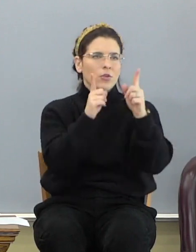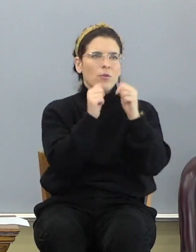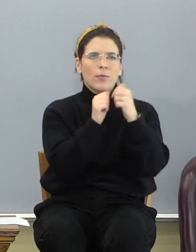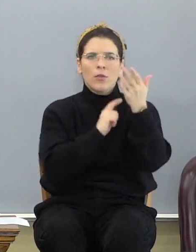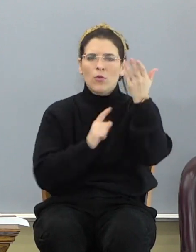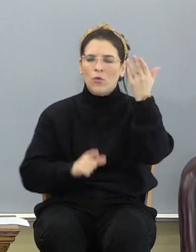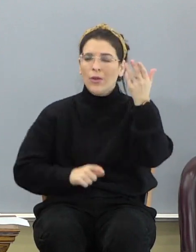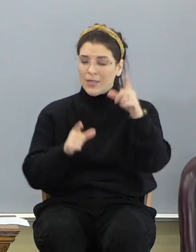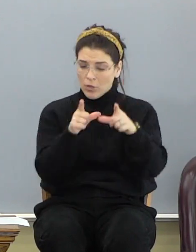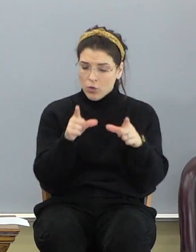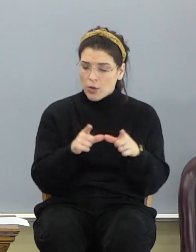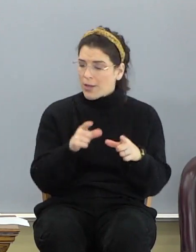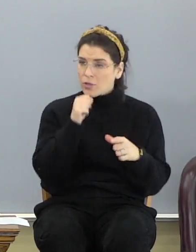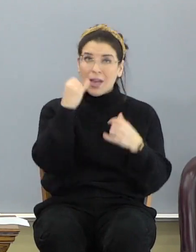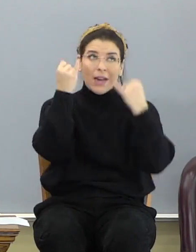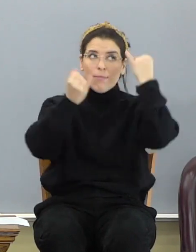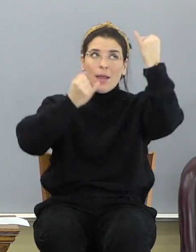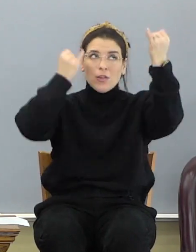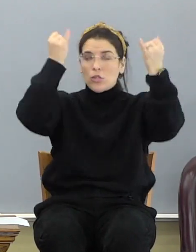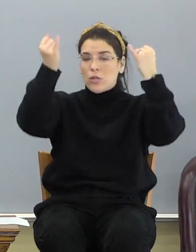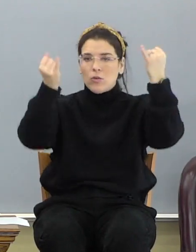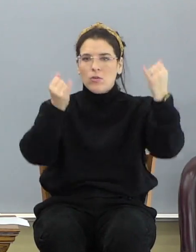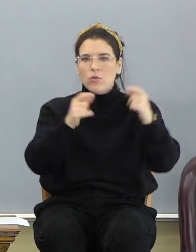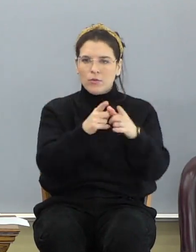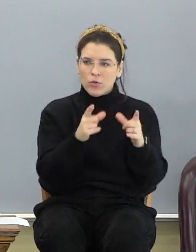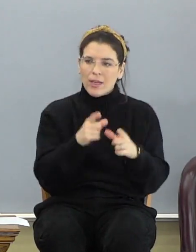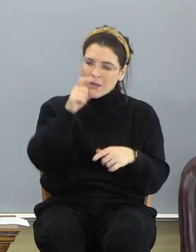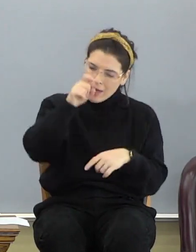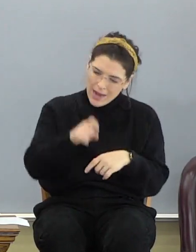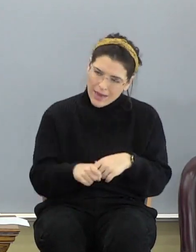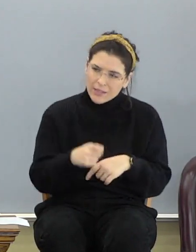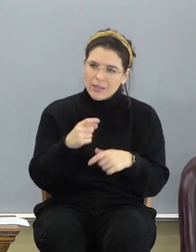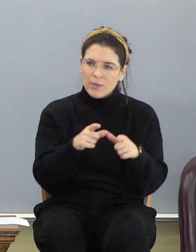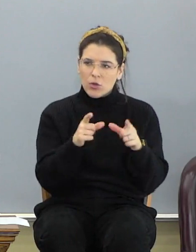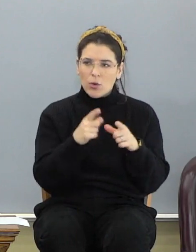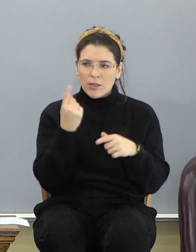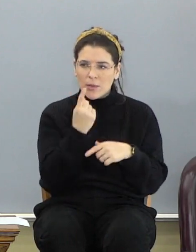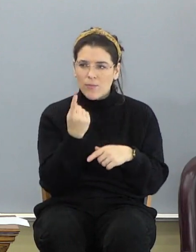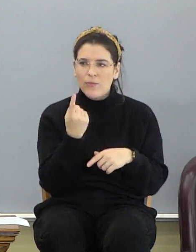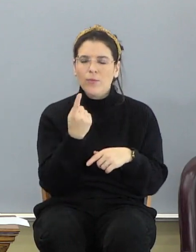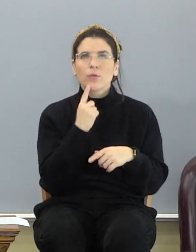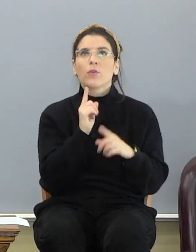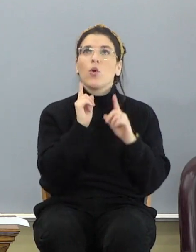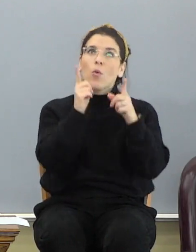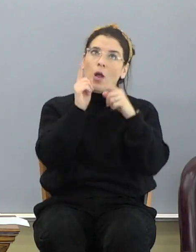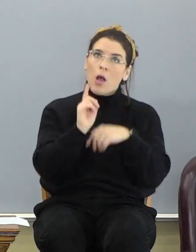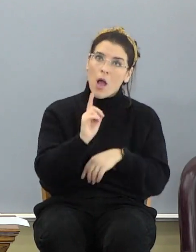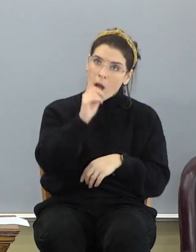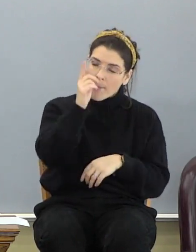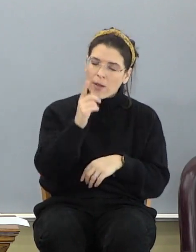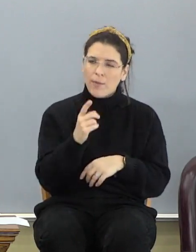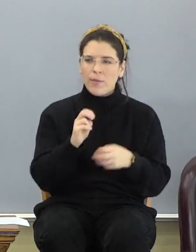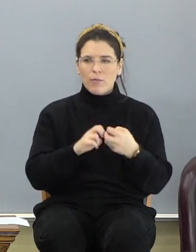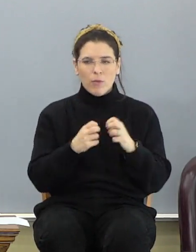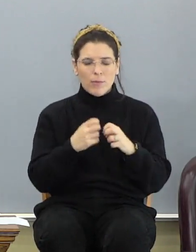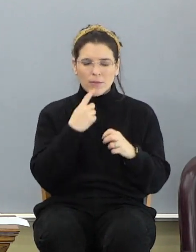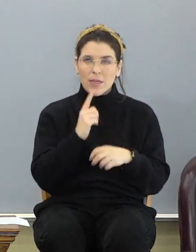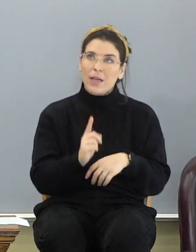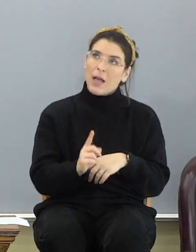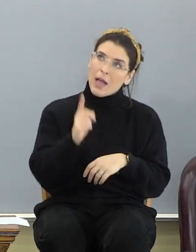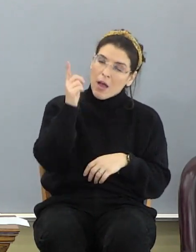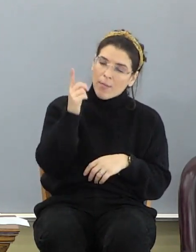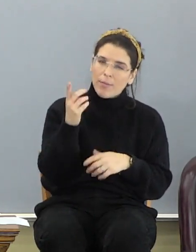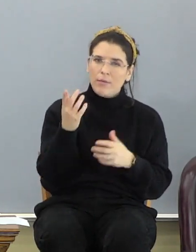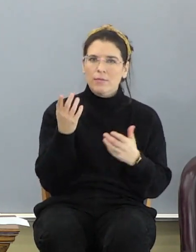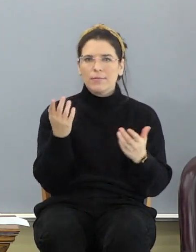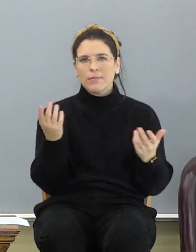imaginary kind of thing. Well, if it's a location, it has to be somewhere. Someone says, well, we go up. But the problem with saying heaven is up